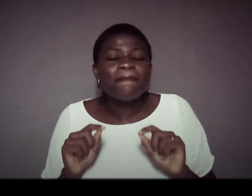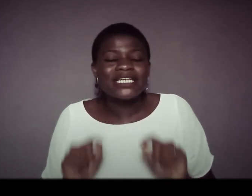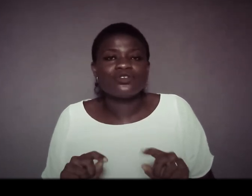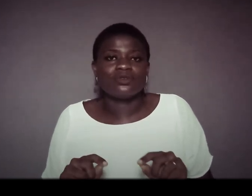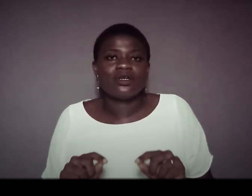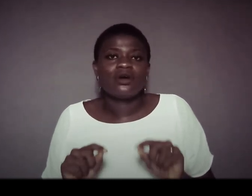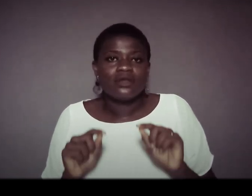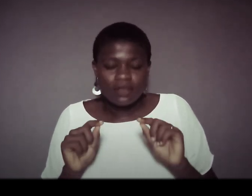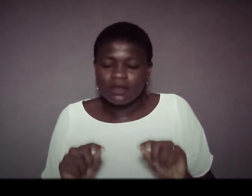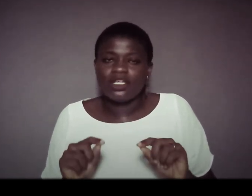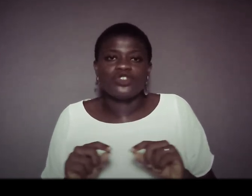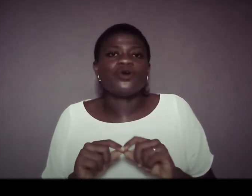battle is won